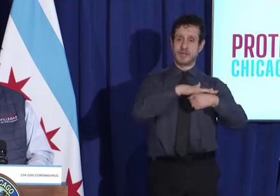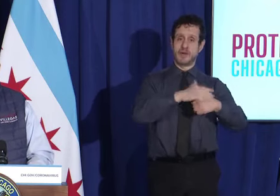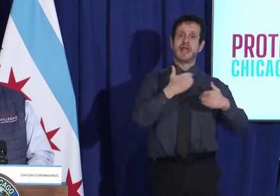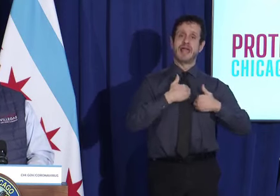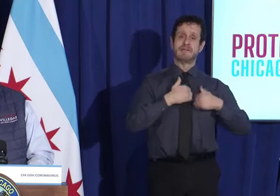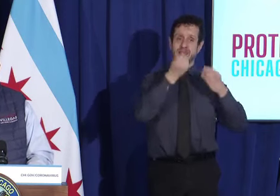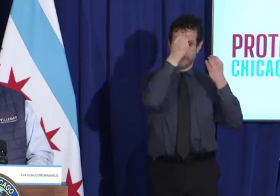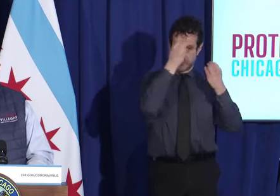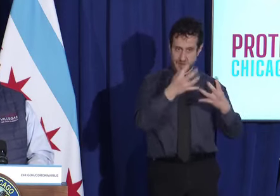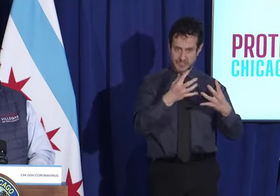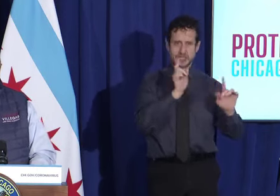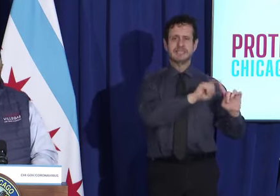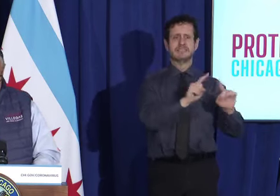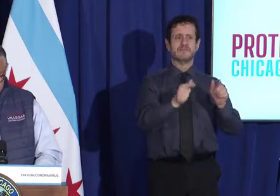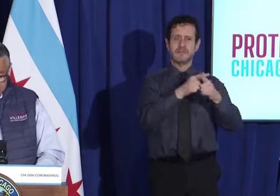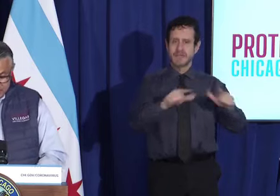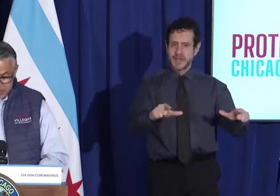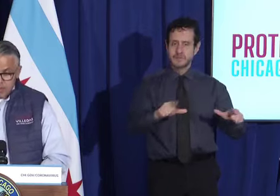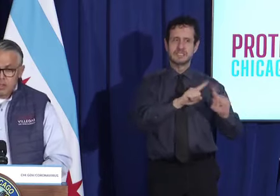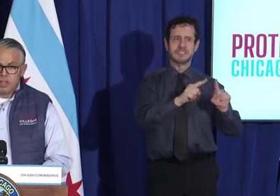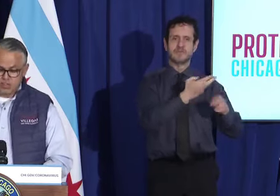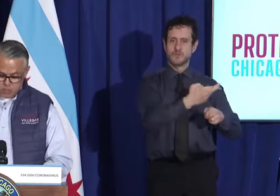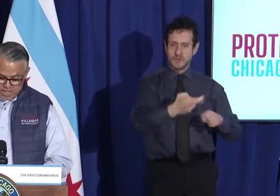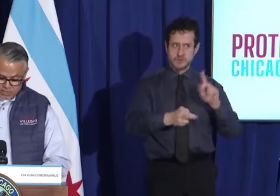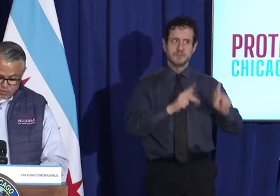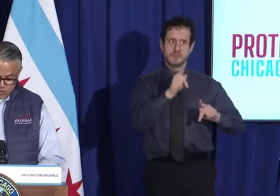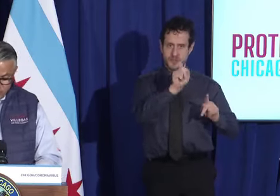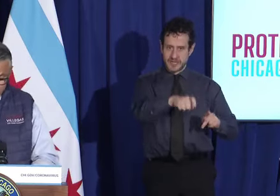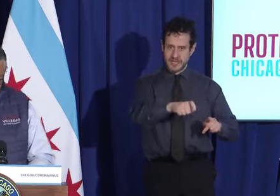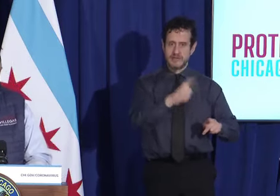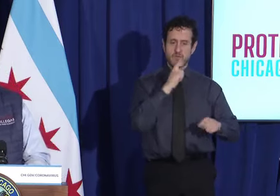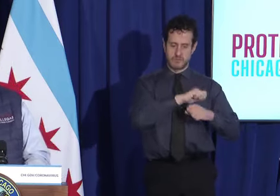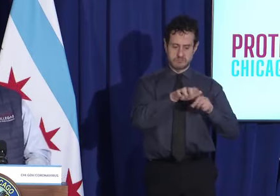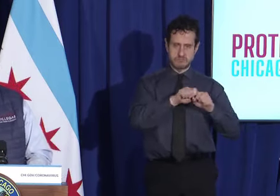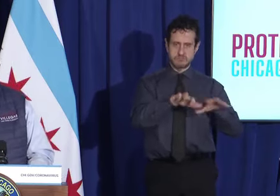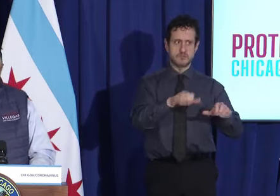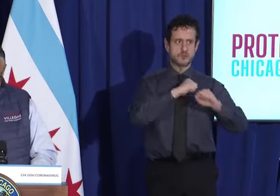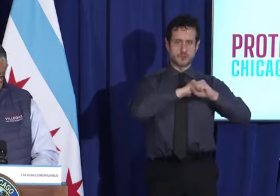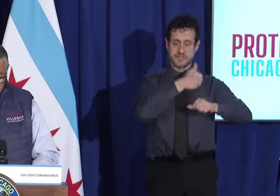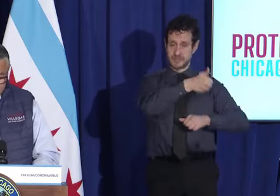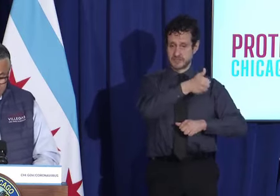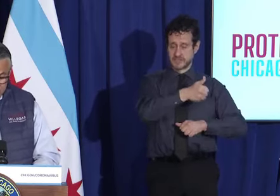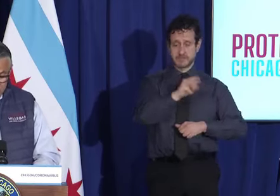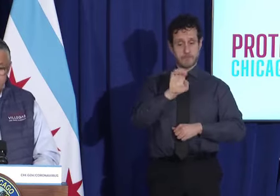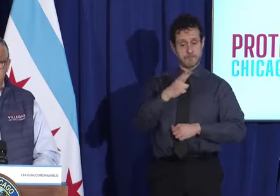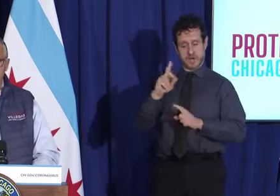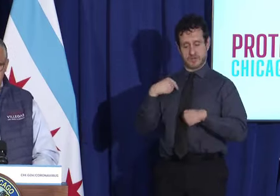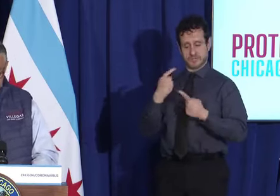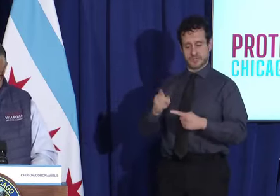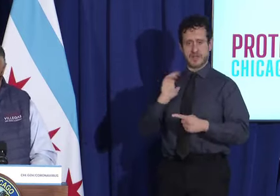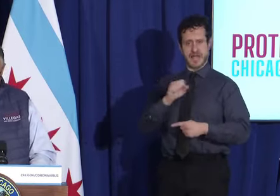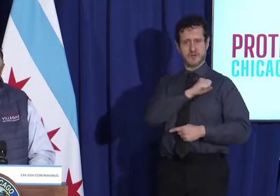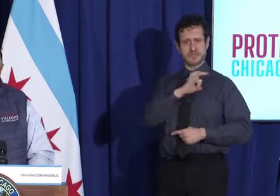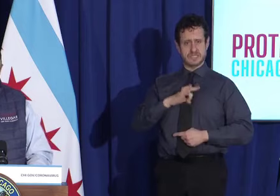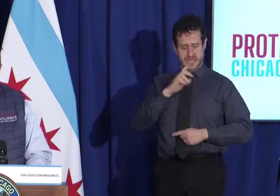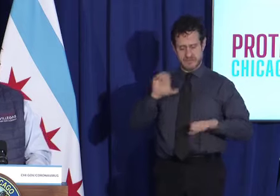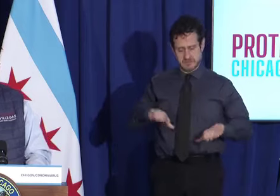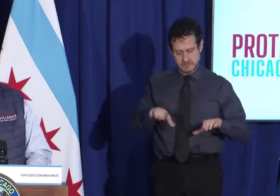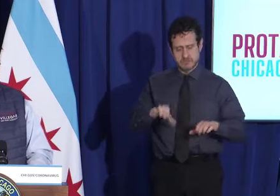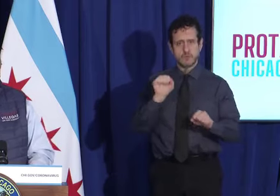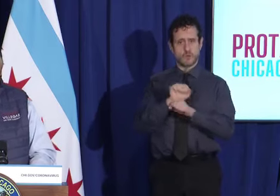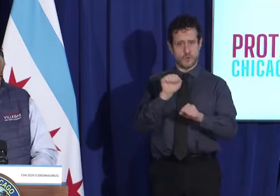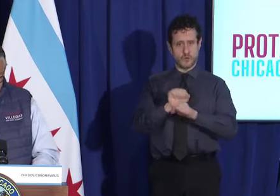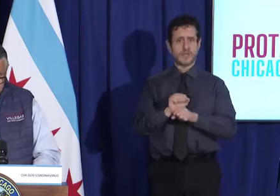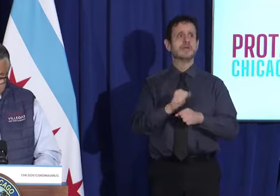that they need during the pandemic. That is why since March, our staff has mobilized to make sure our residents are well